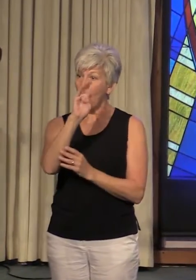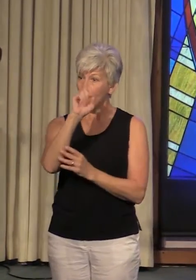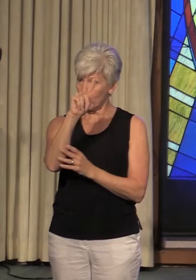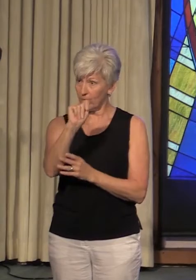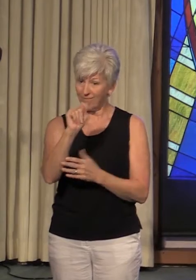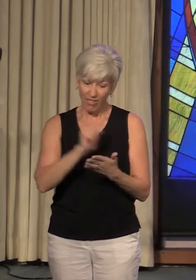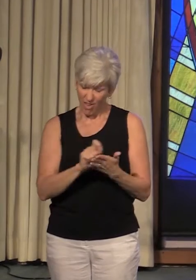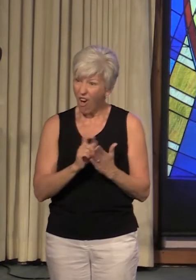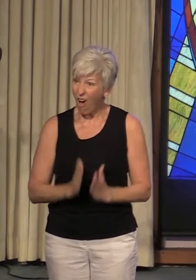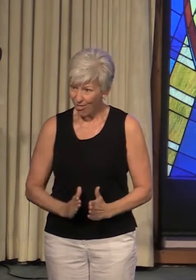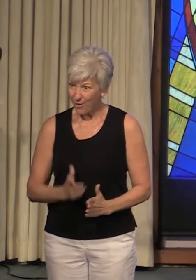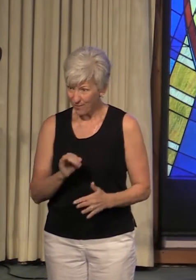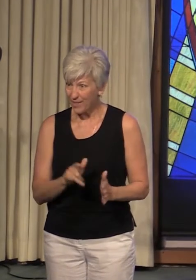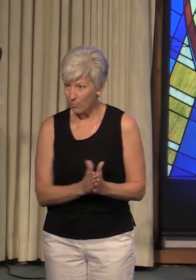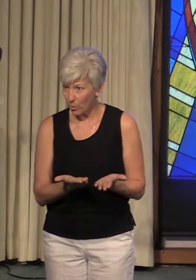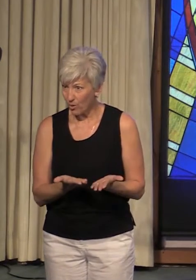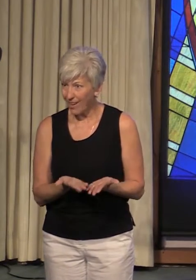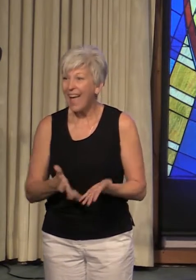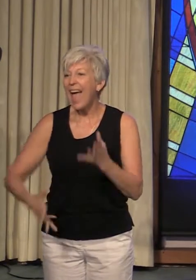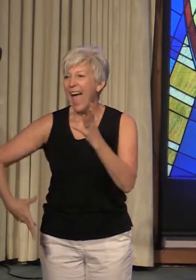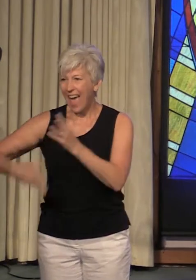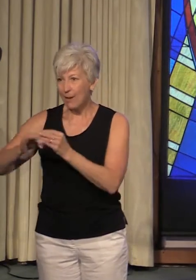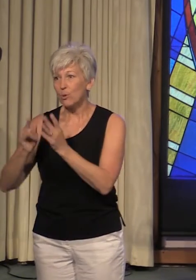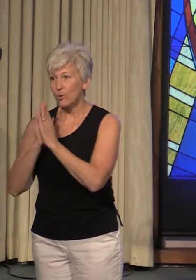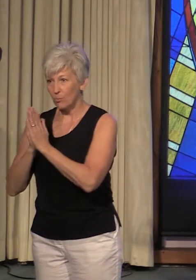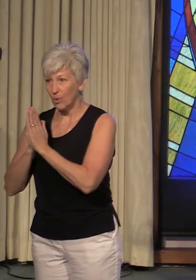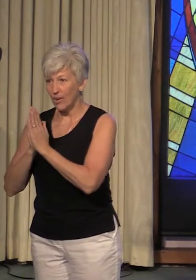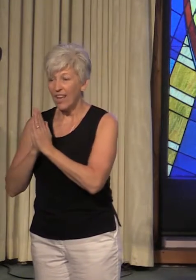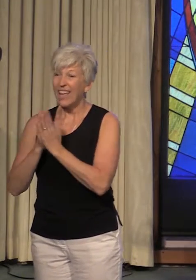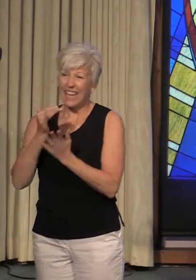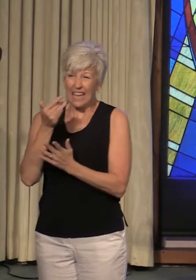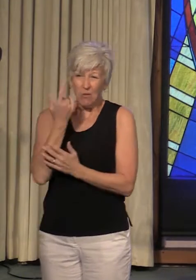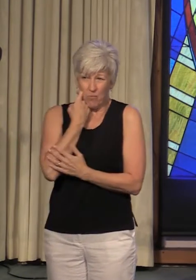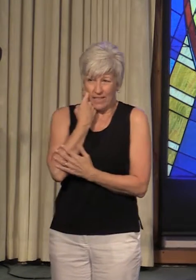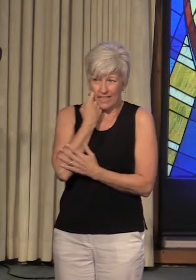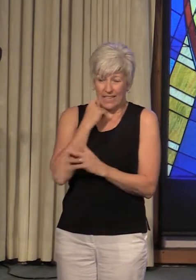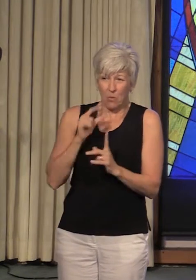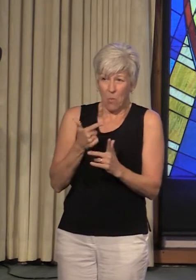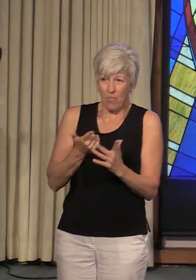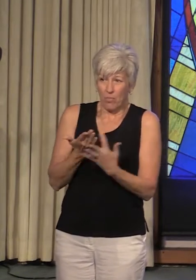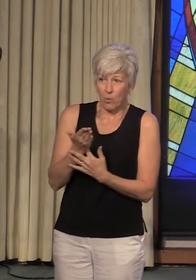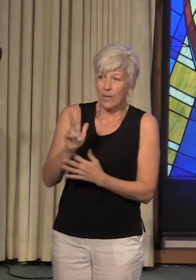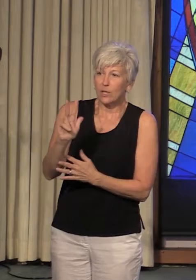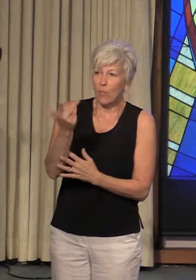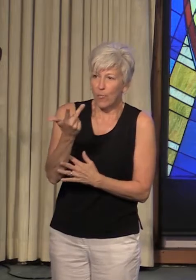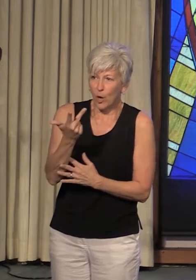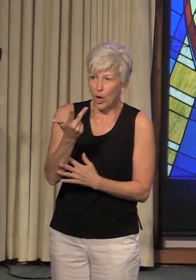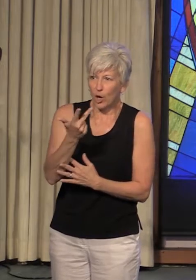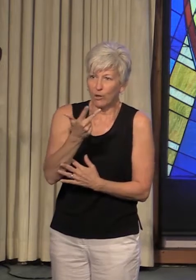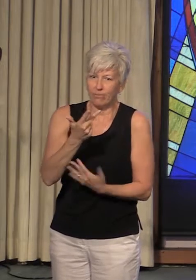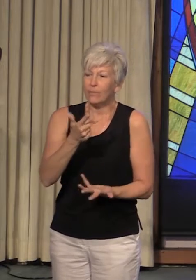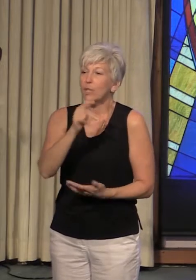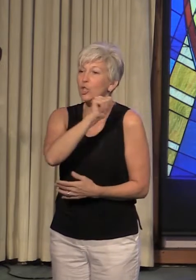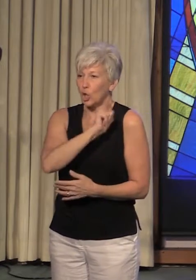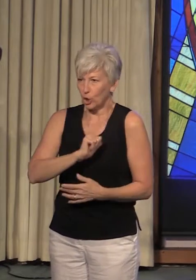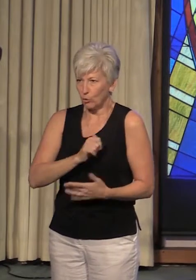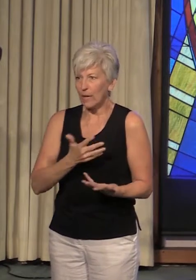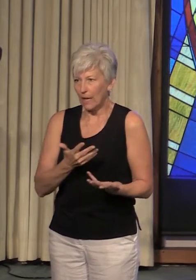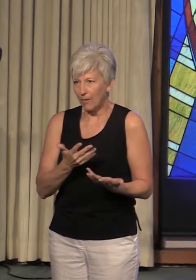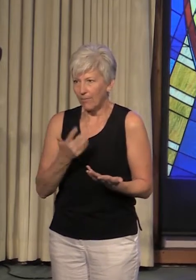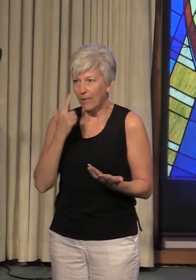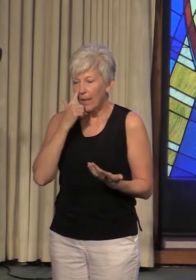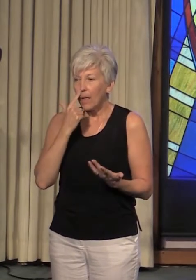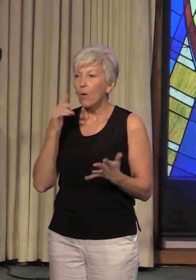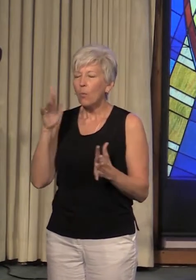author of this book, to our prayers. He recently went through his third surgery. We are holding that he